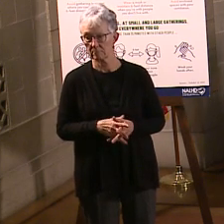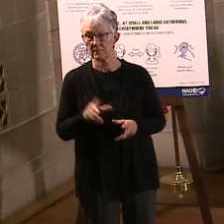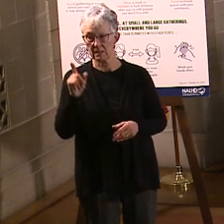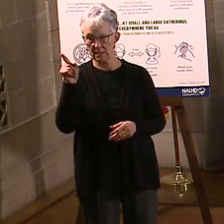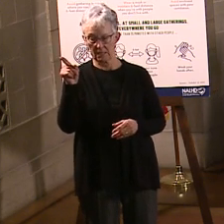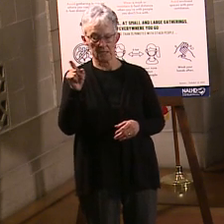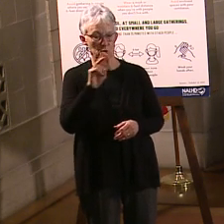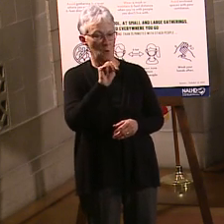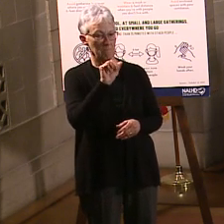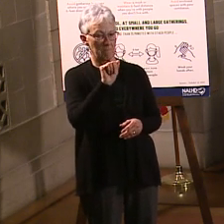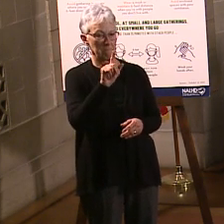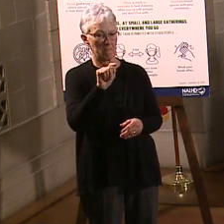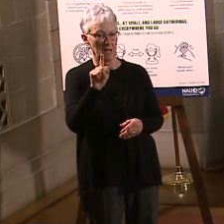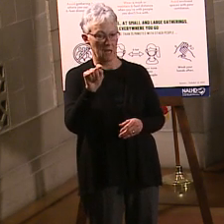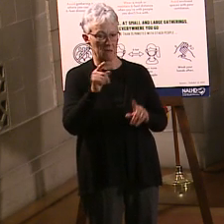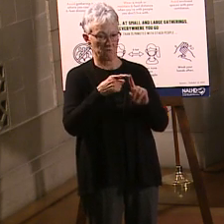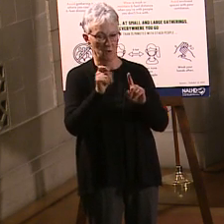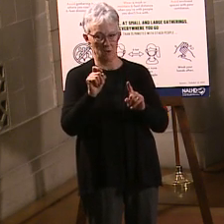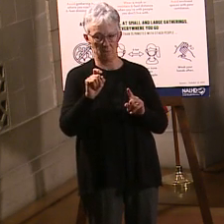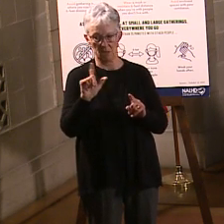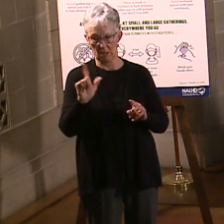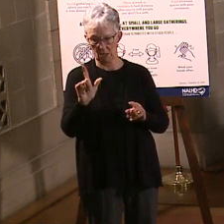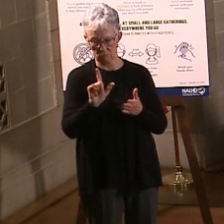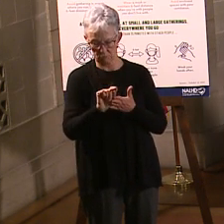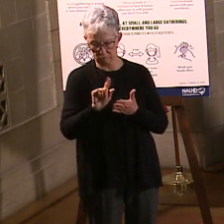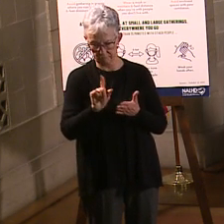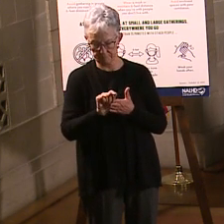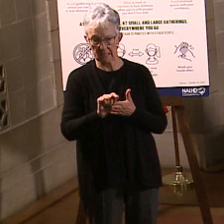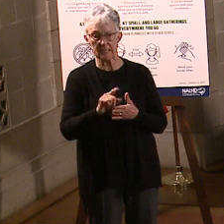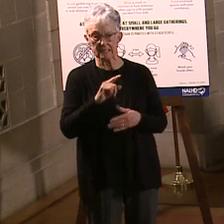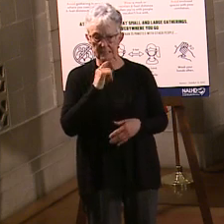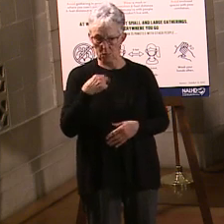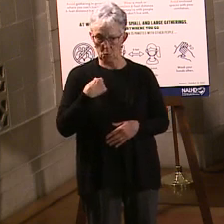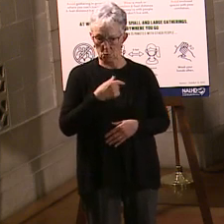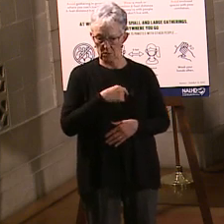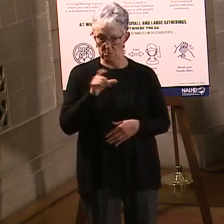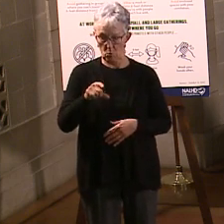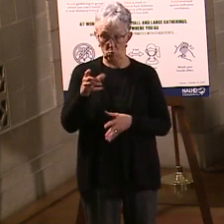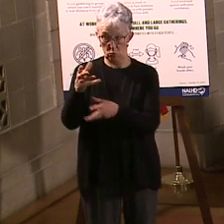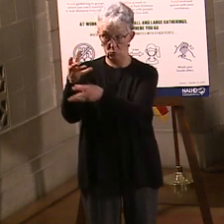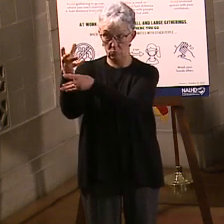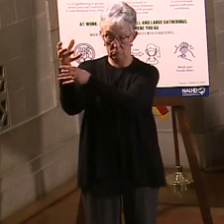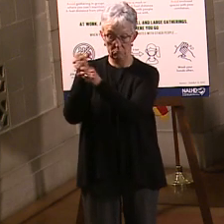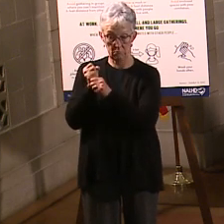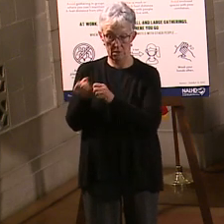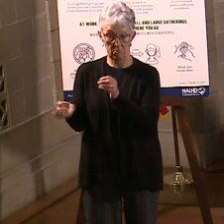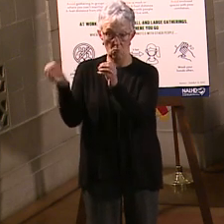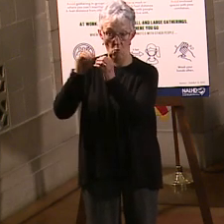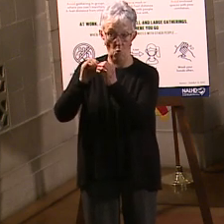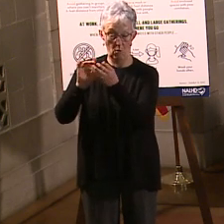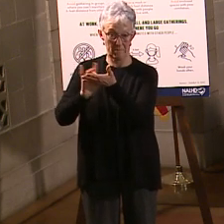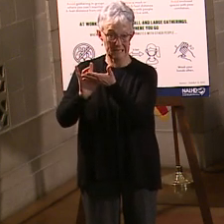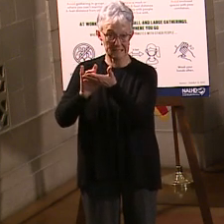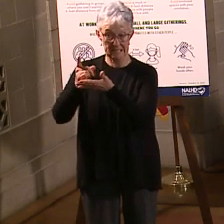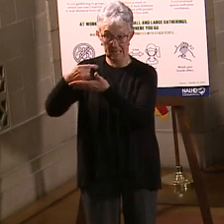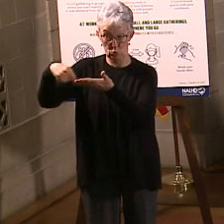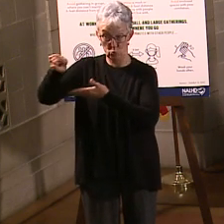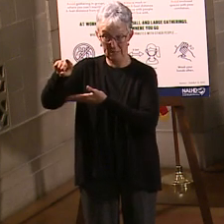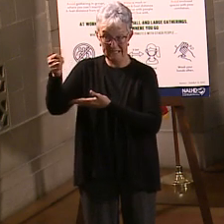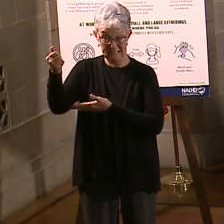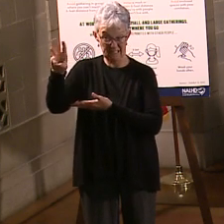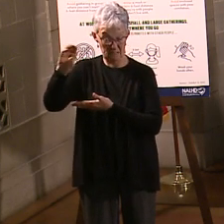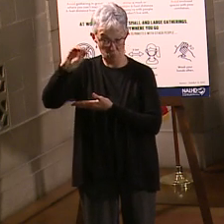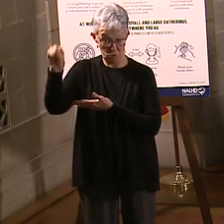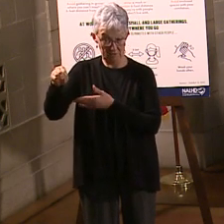Matt Oberdeen is asking, with the increase of vaccines being allocated starting next week, almost 16% more, will that